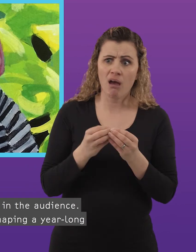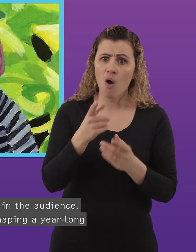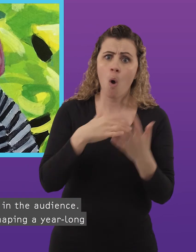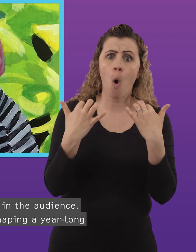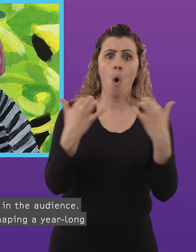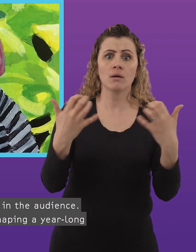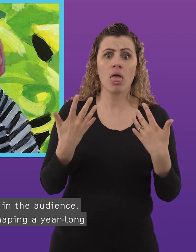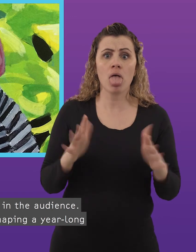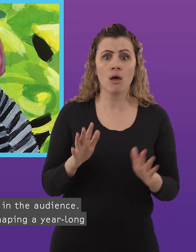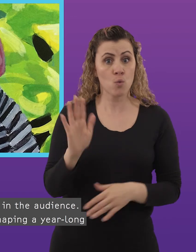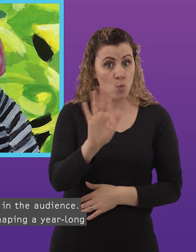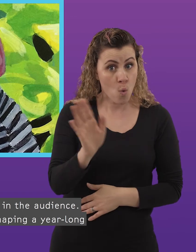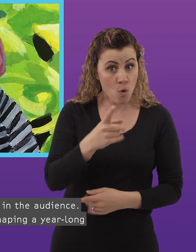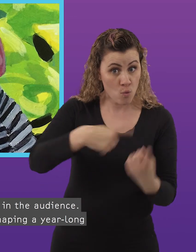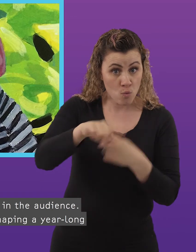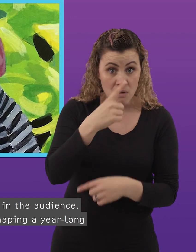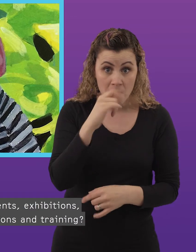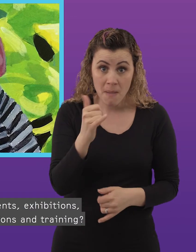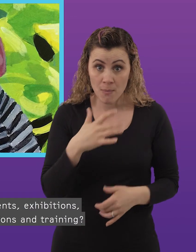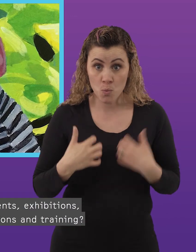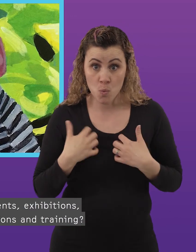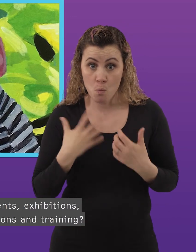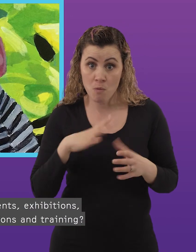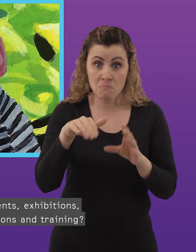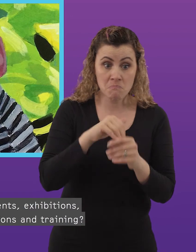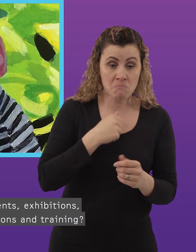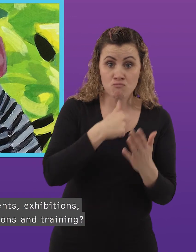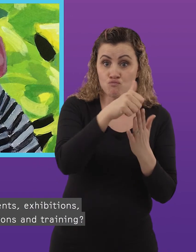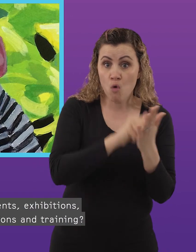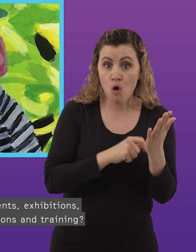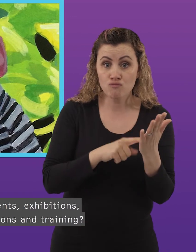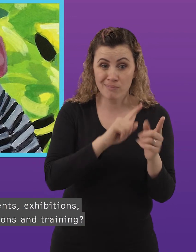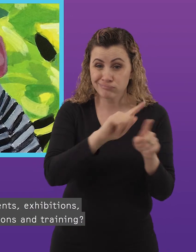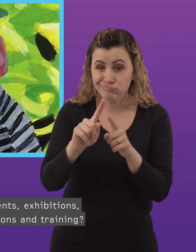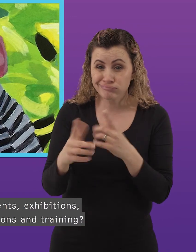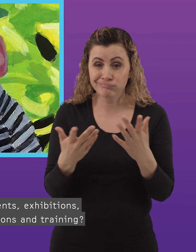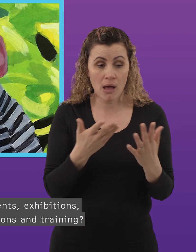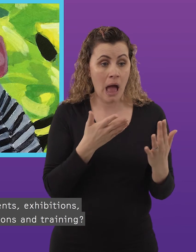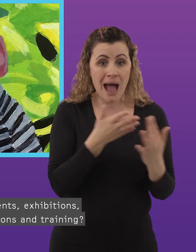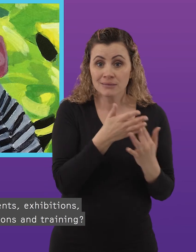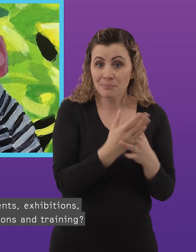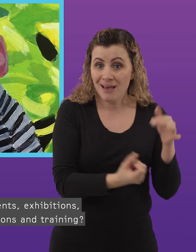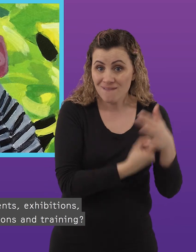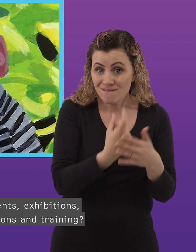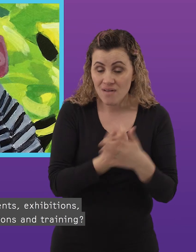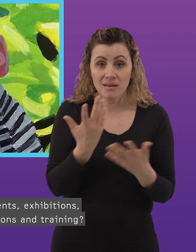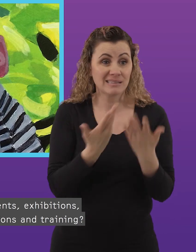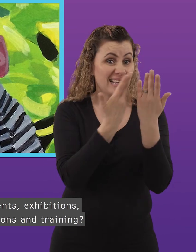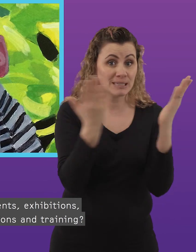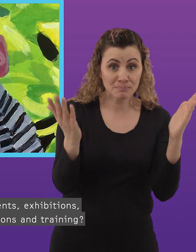would you be interested in shaping a year-long program of accessible events exhibitions artist residencies interventions and training